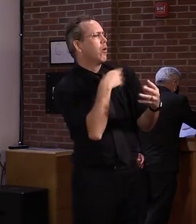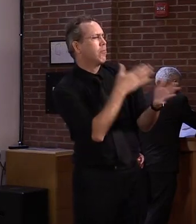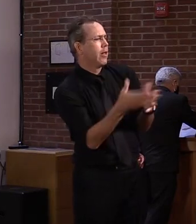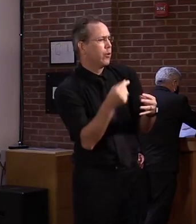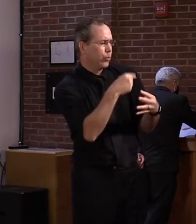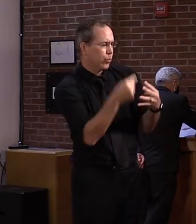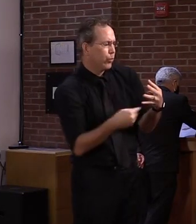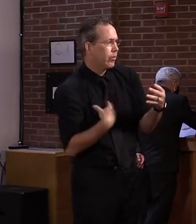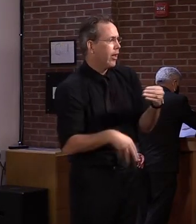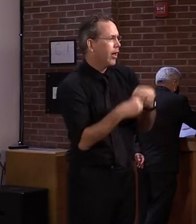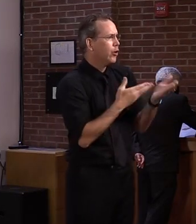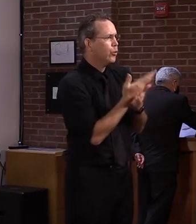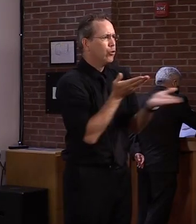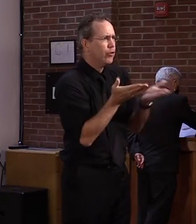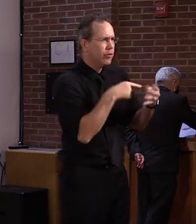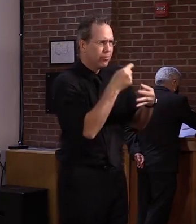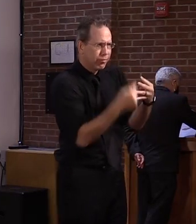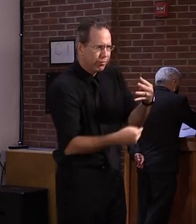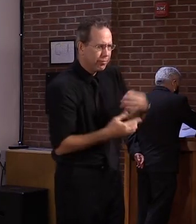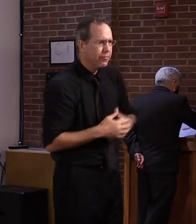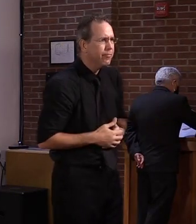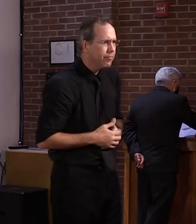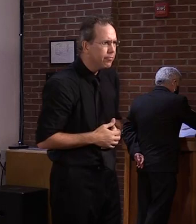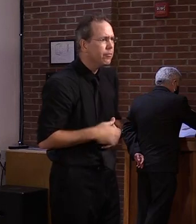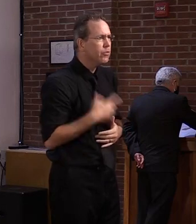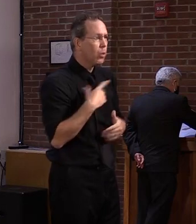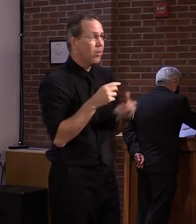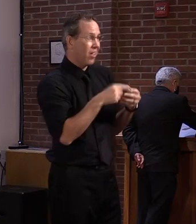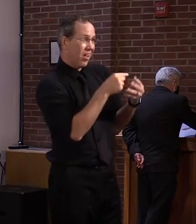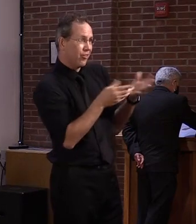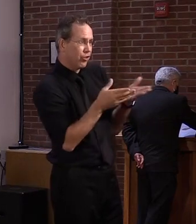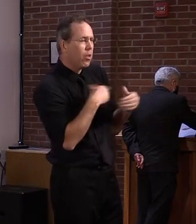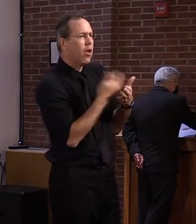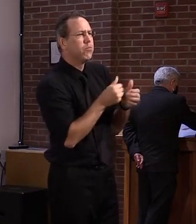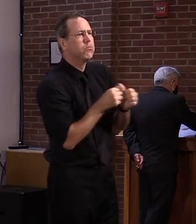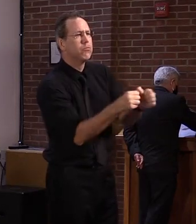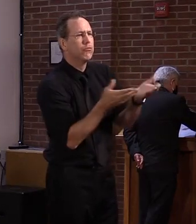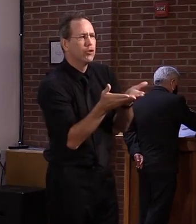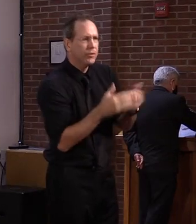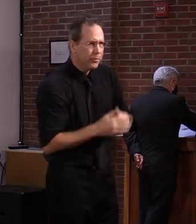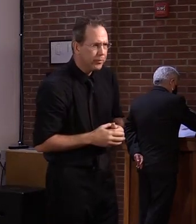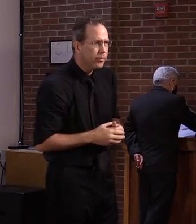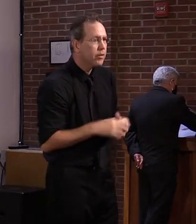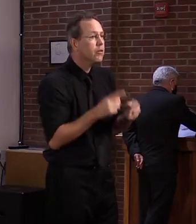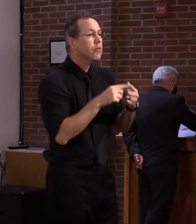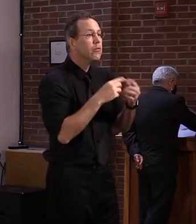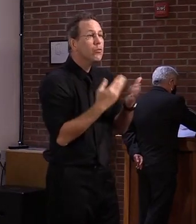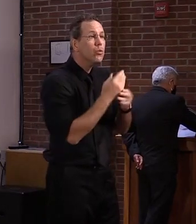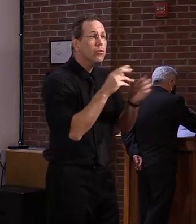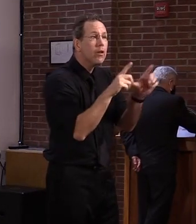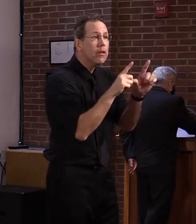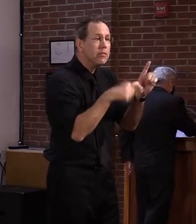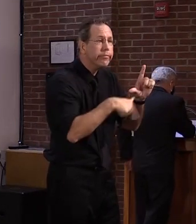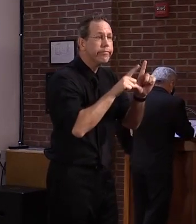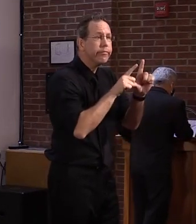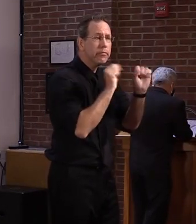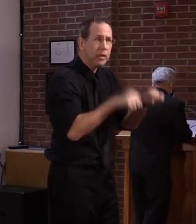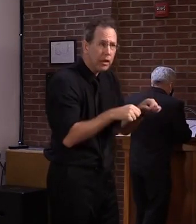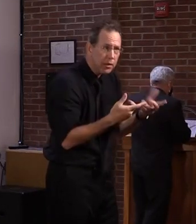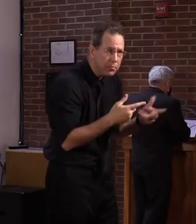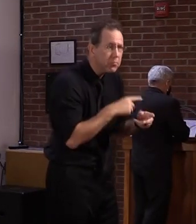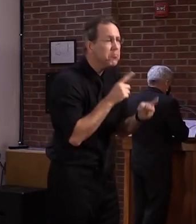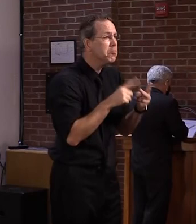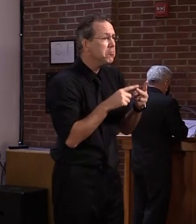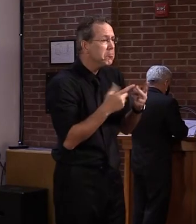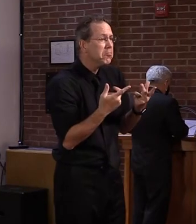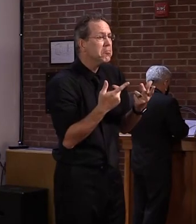and resumed during this time. We have online license renewals at the convenience of for